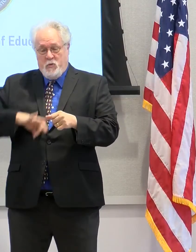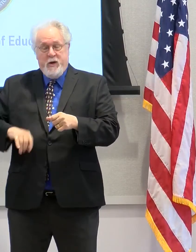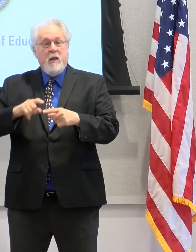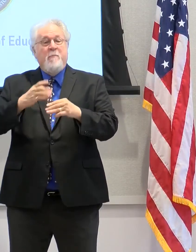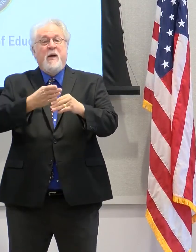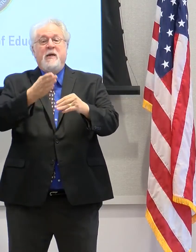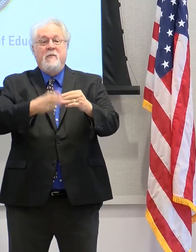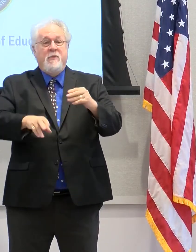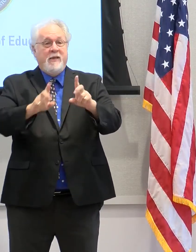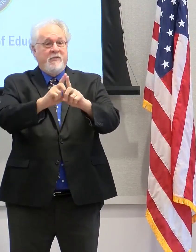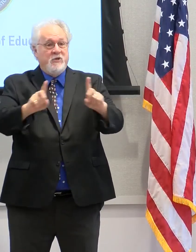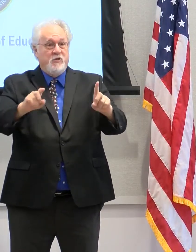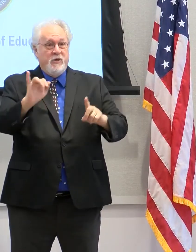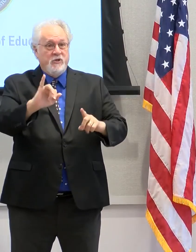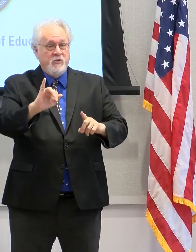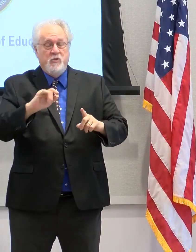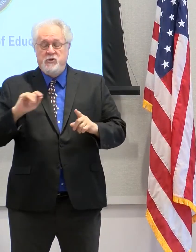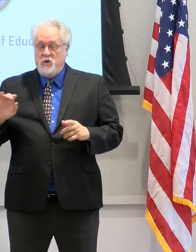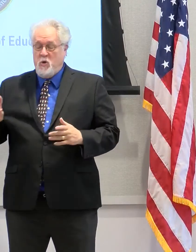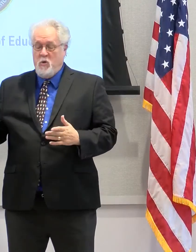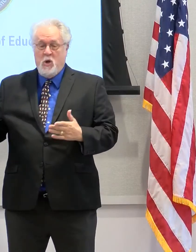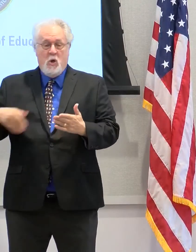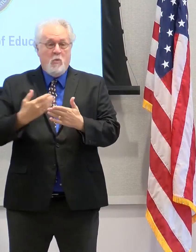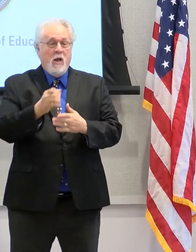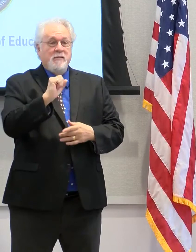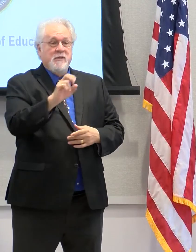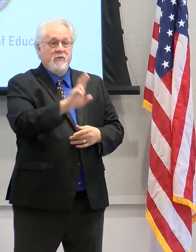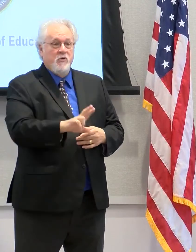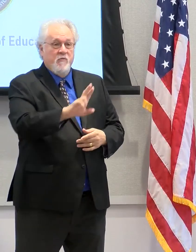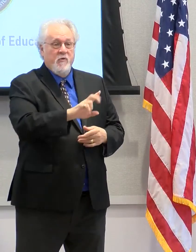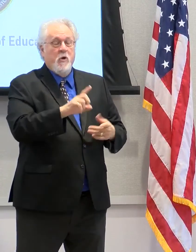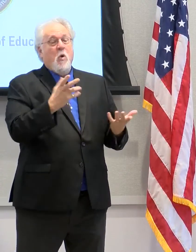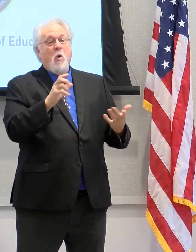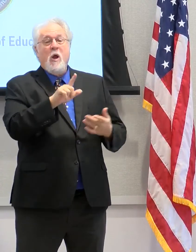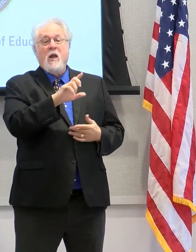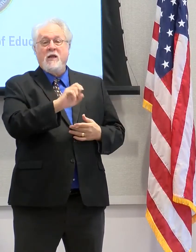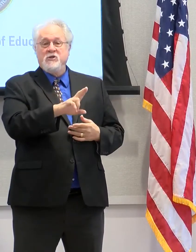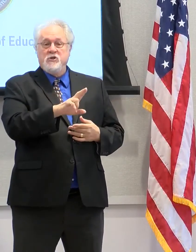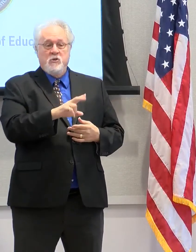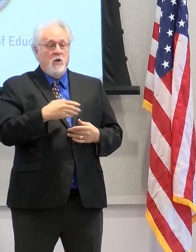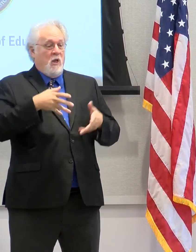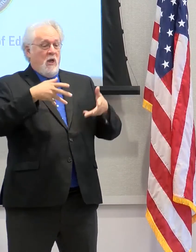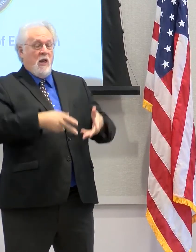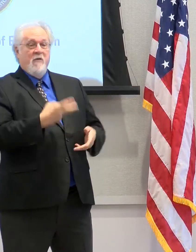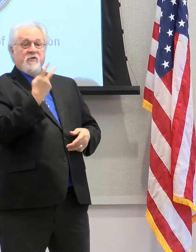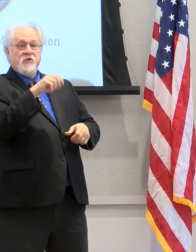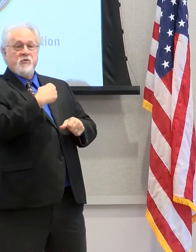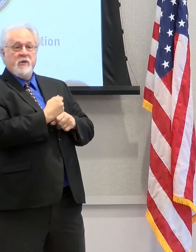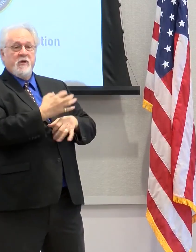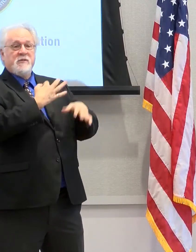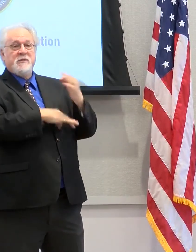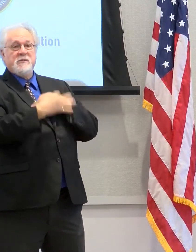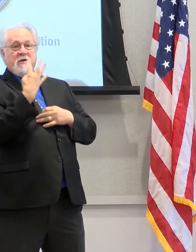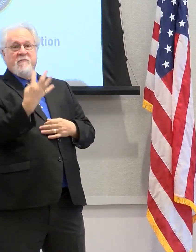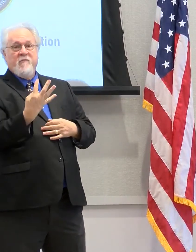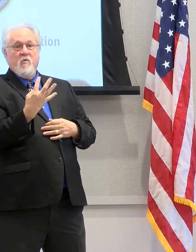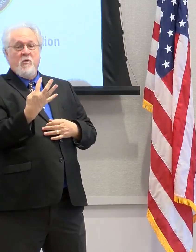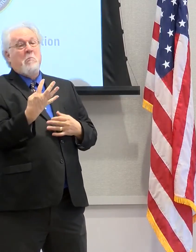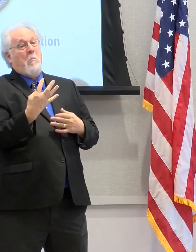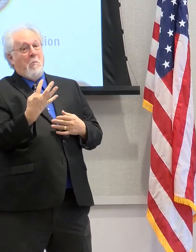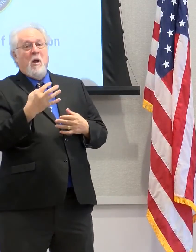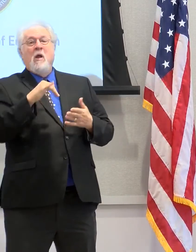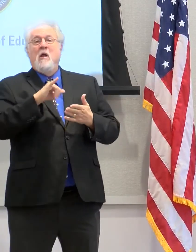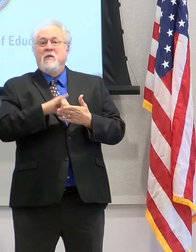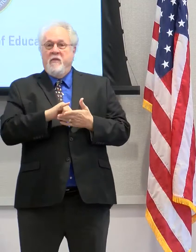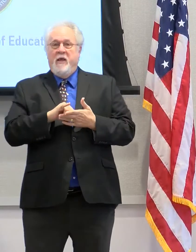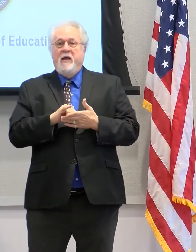degree. So when they get to Southern University or LS University, they only got two years versus four years. I think that's a